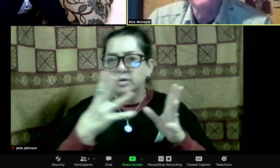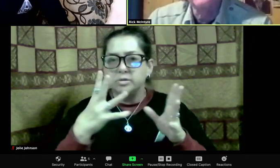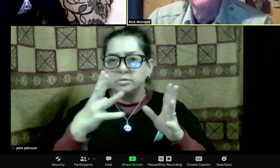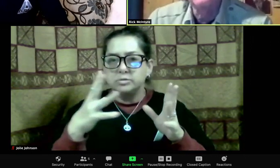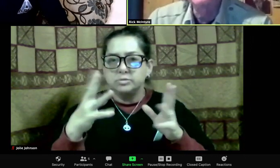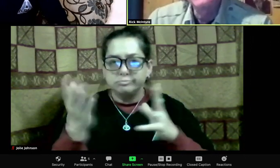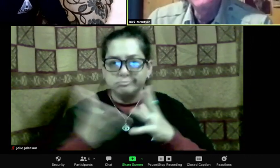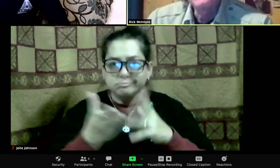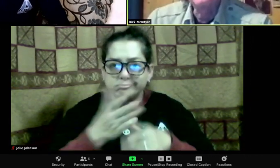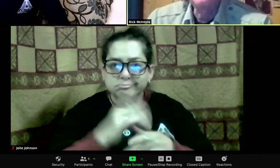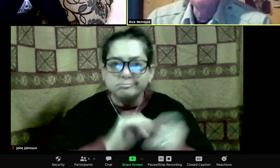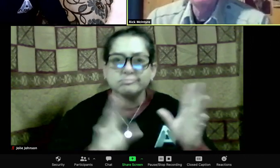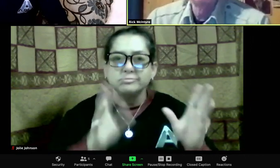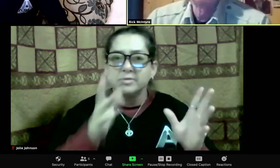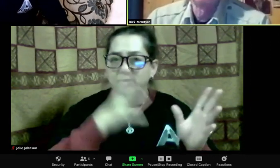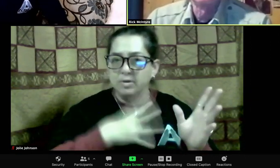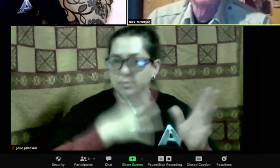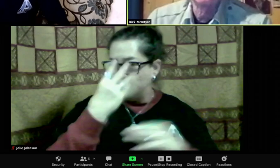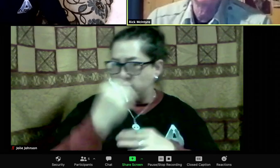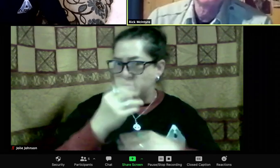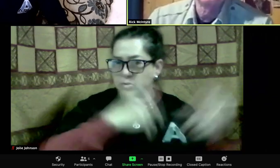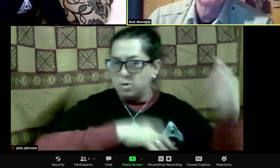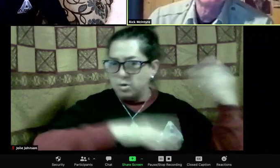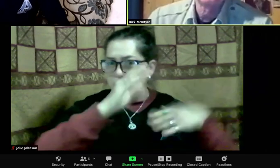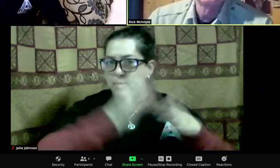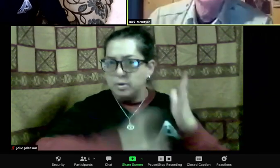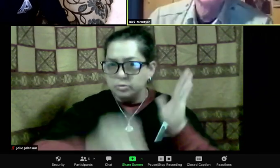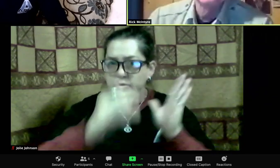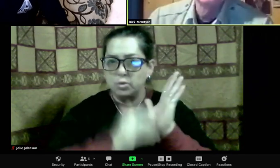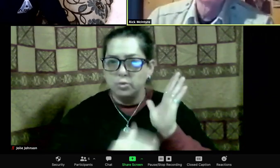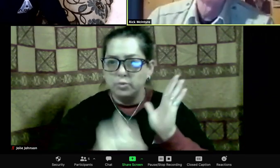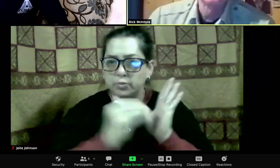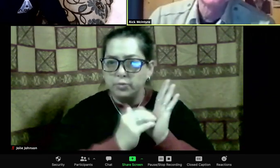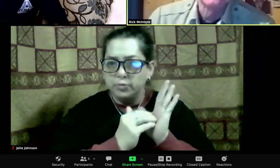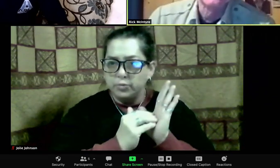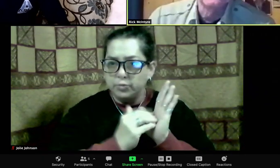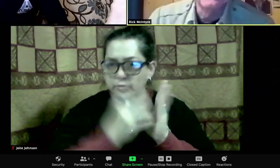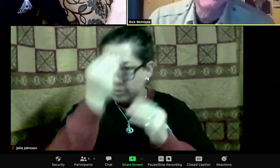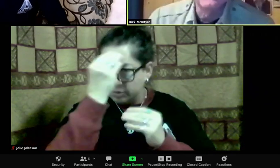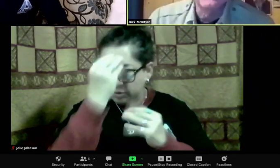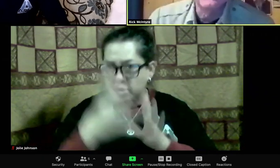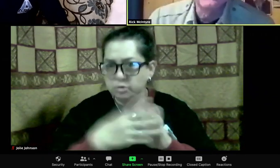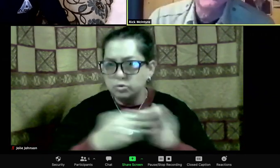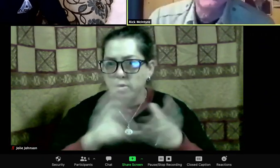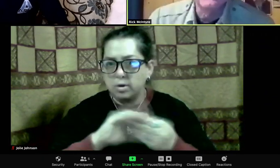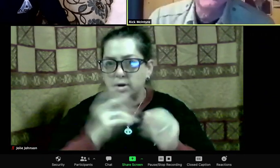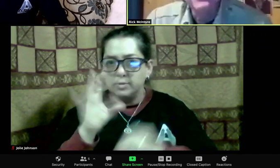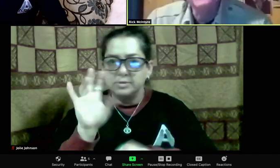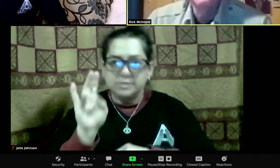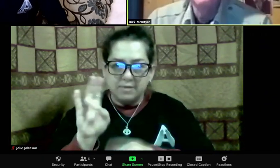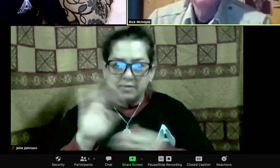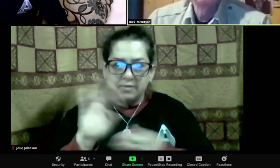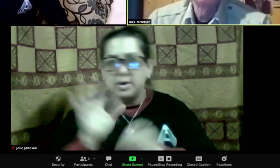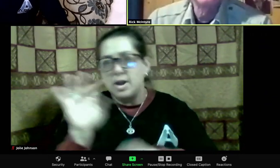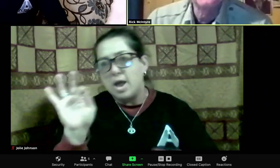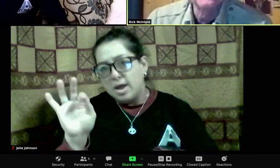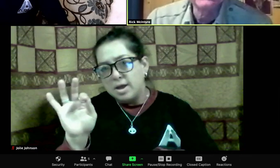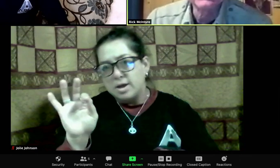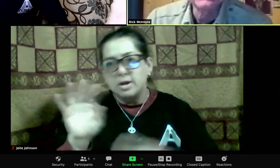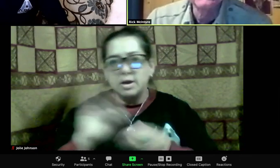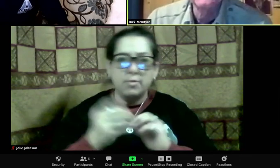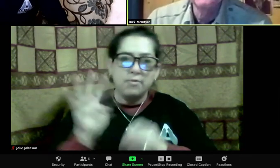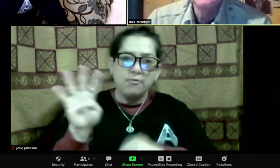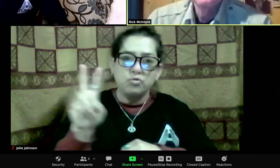probably be something like Wolf 06 and other heroic Yellowstone wolves. So it will tell